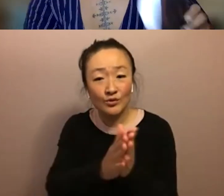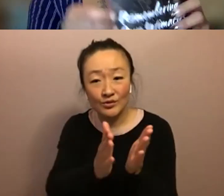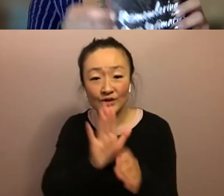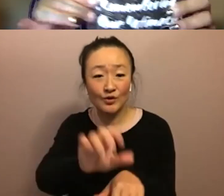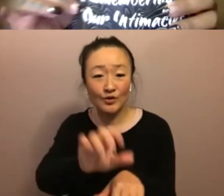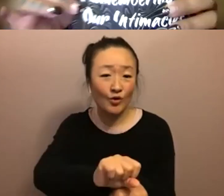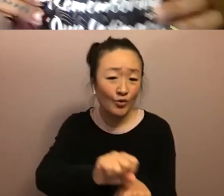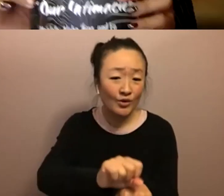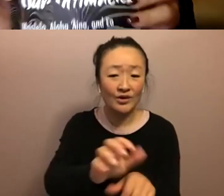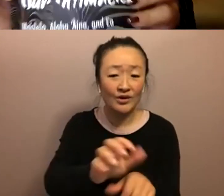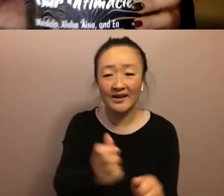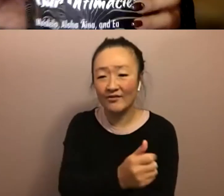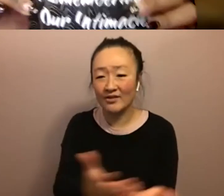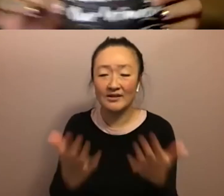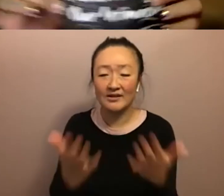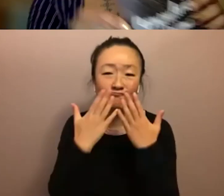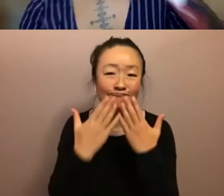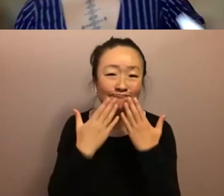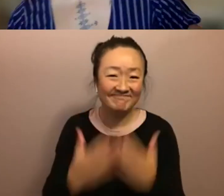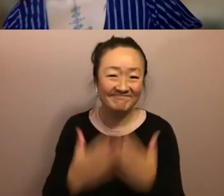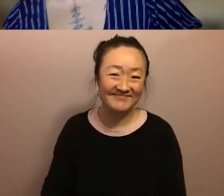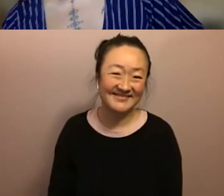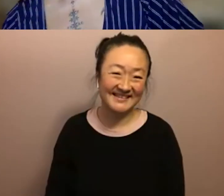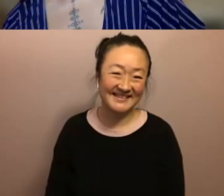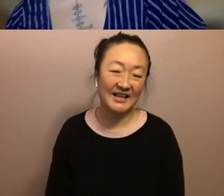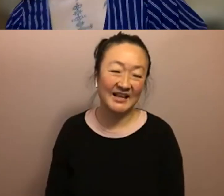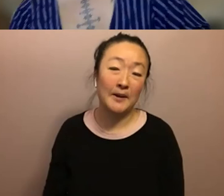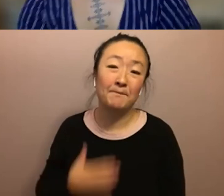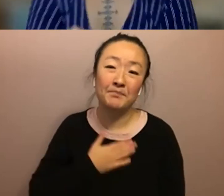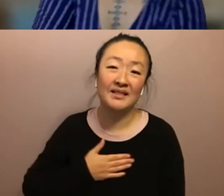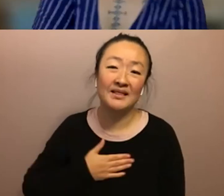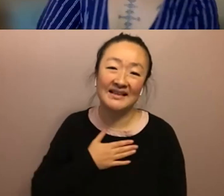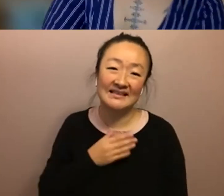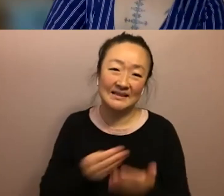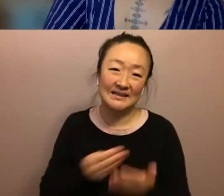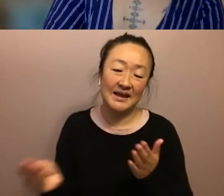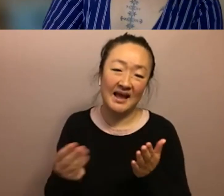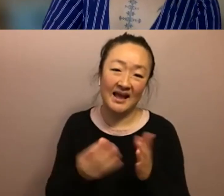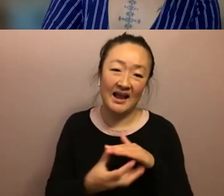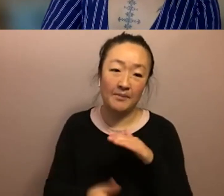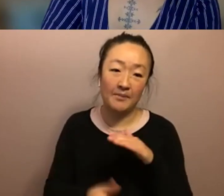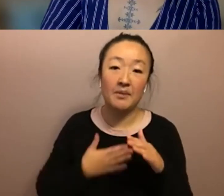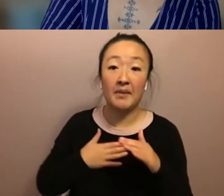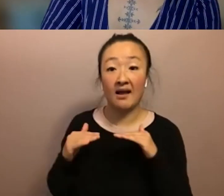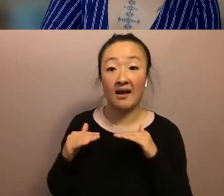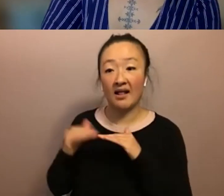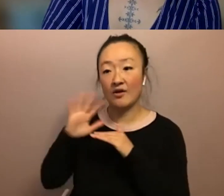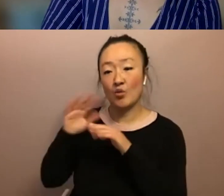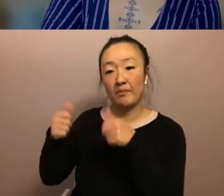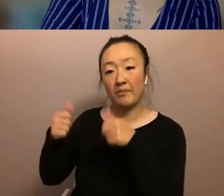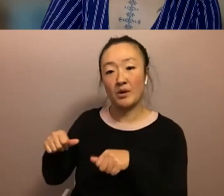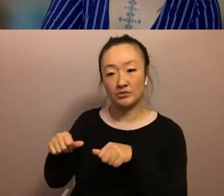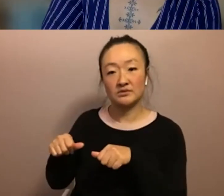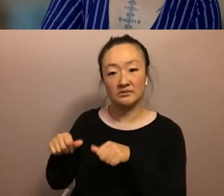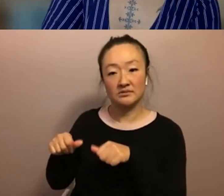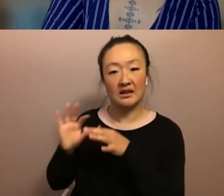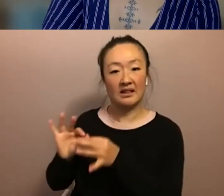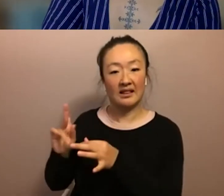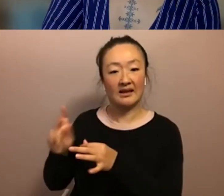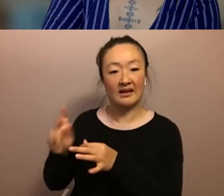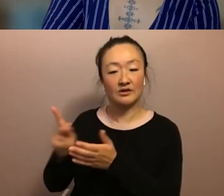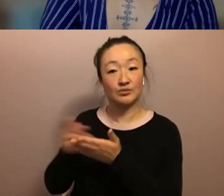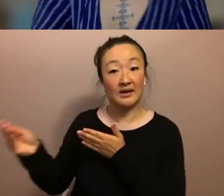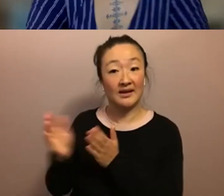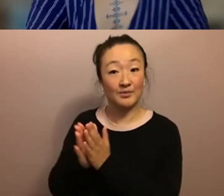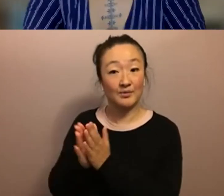um yeah please buy a copy my colleague will post links to purchase the book um in the